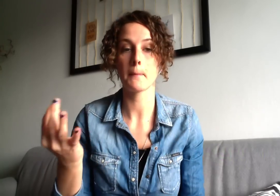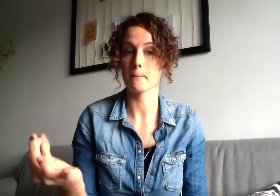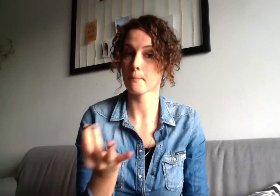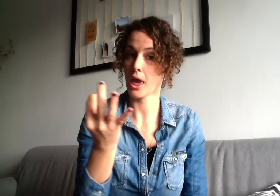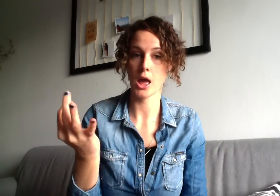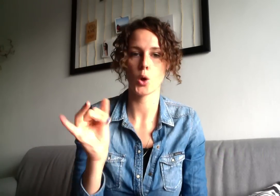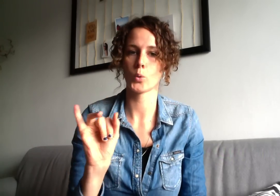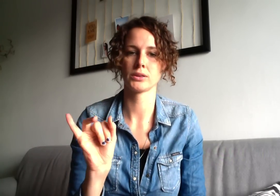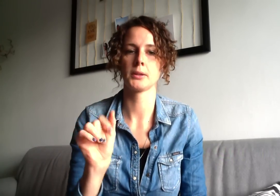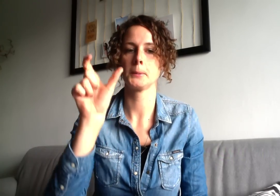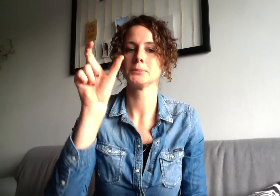And so